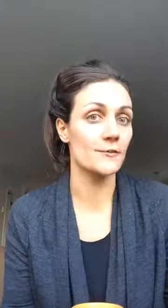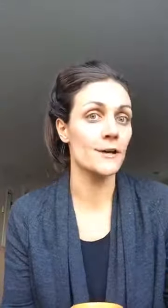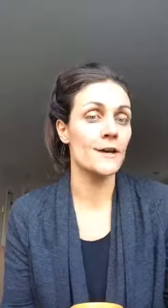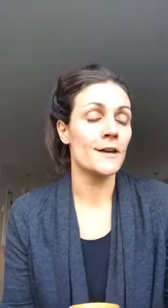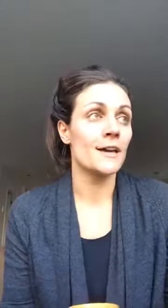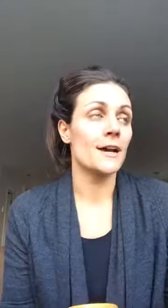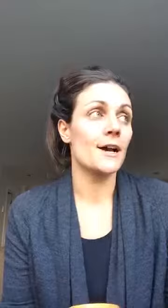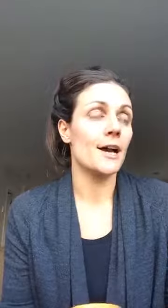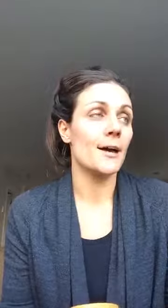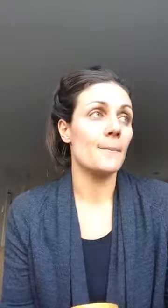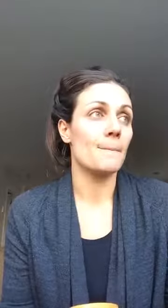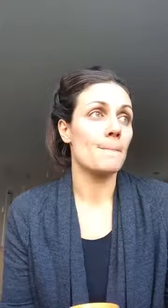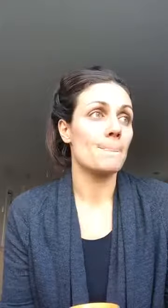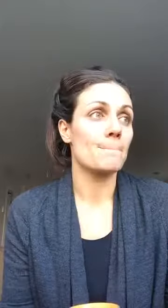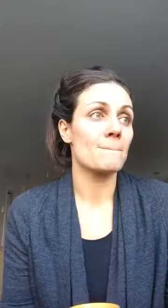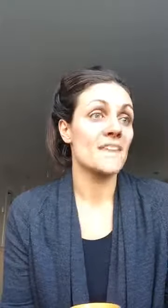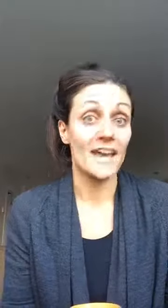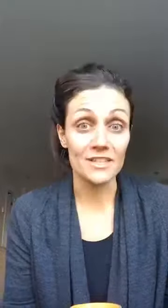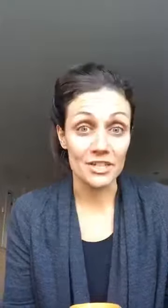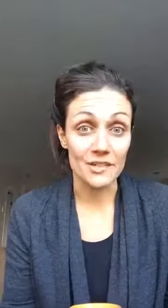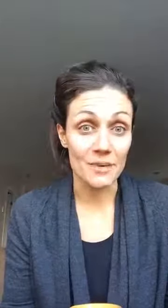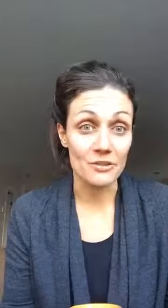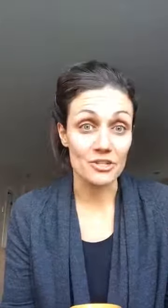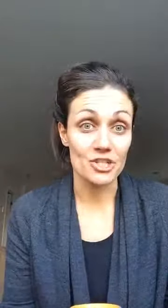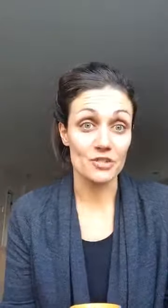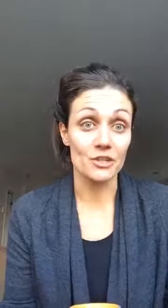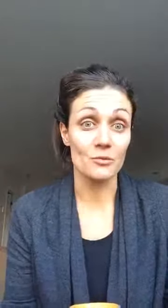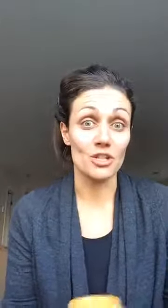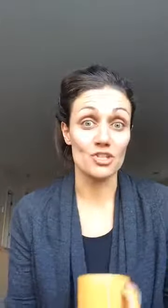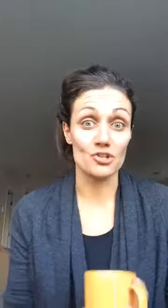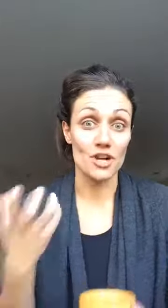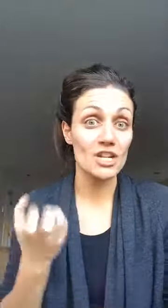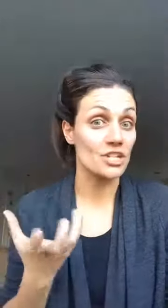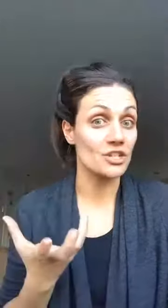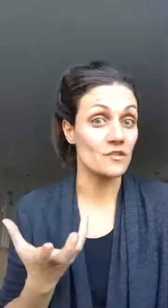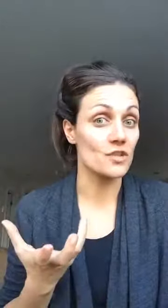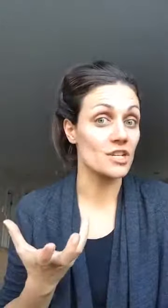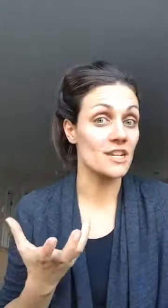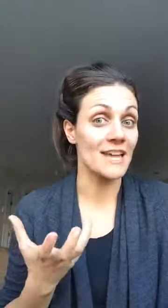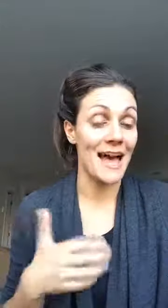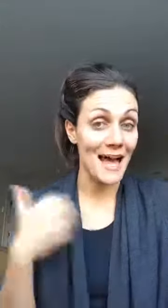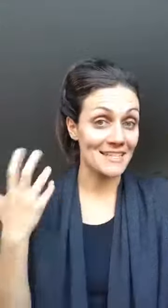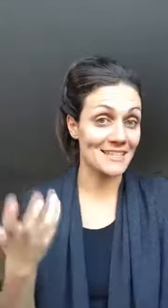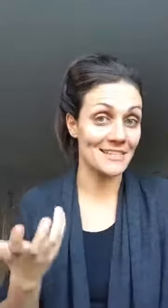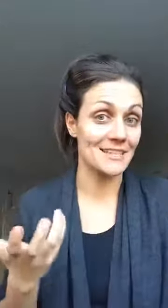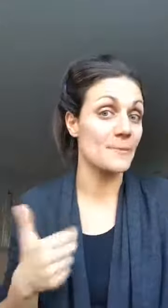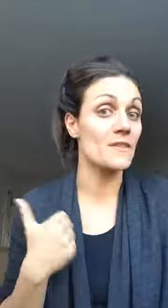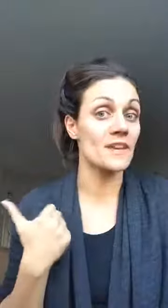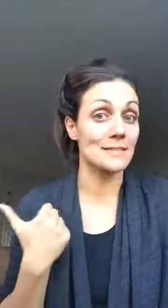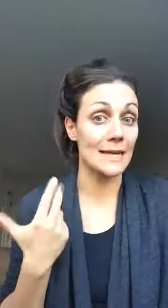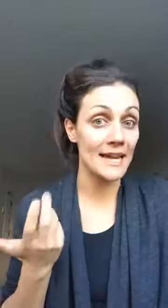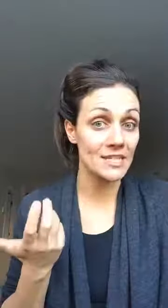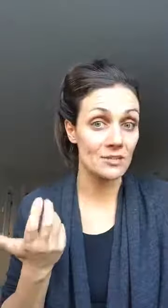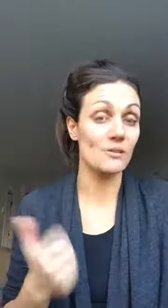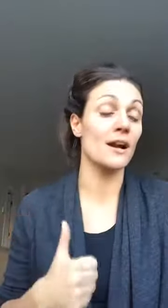um calendar and boundaries she really wants structure so she asked and some of the things that i do are